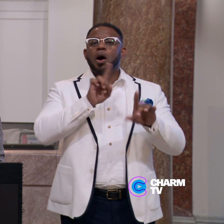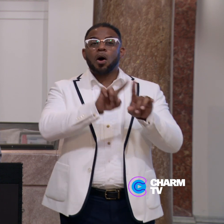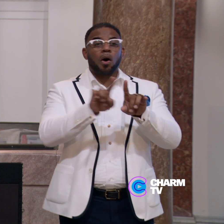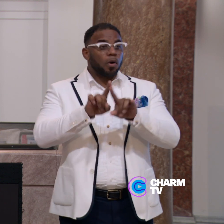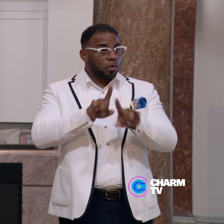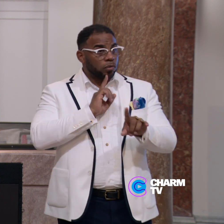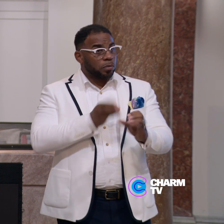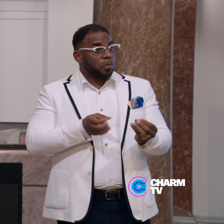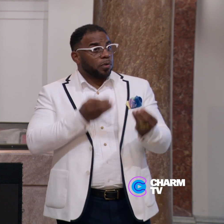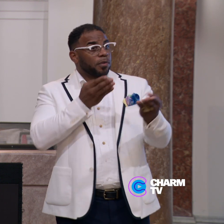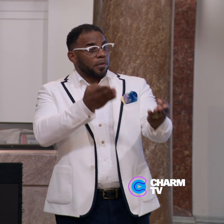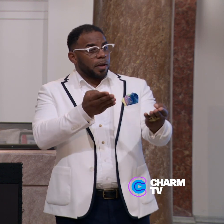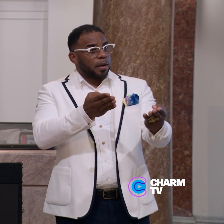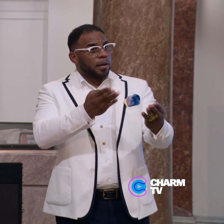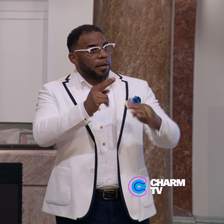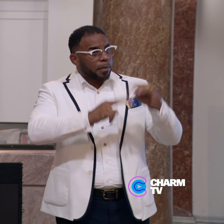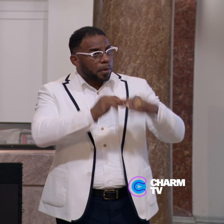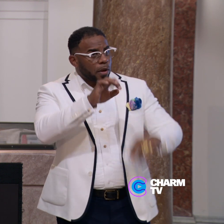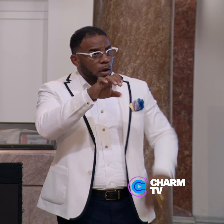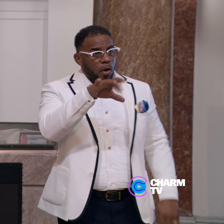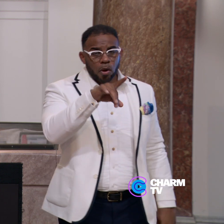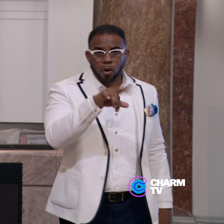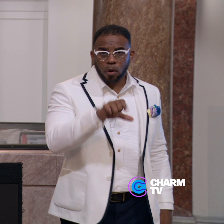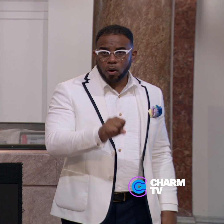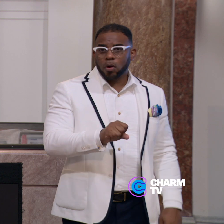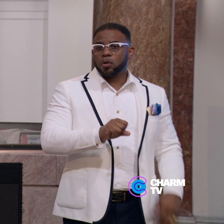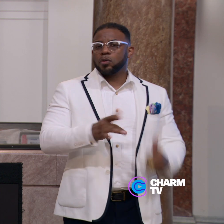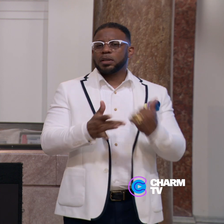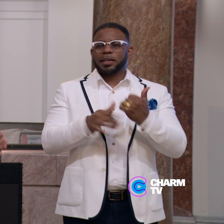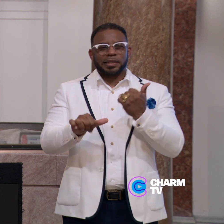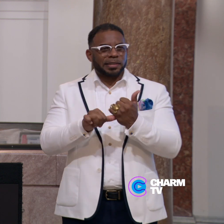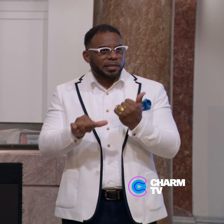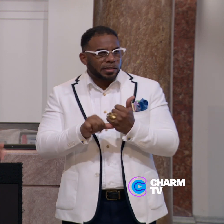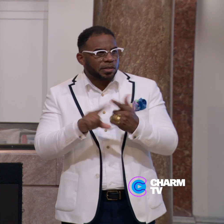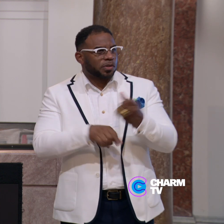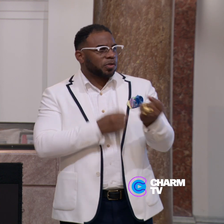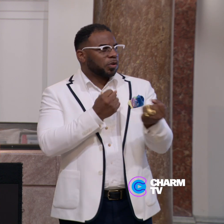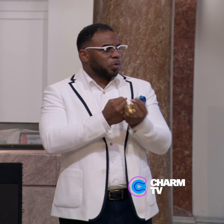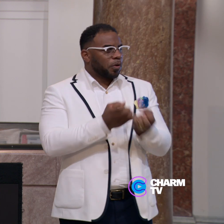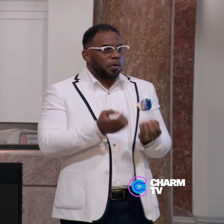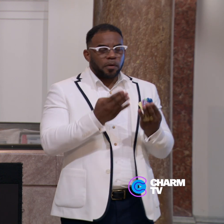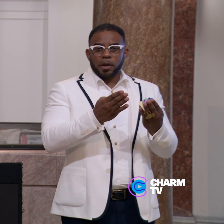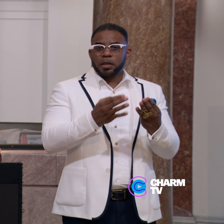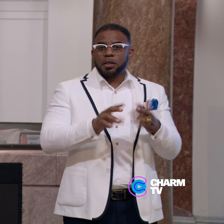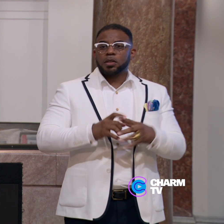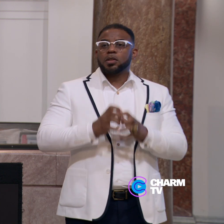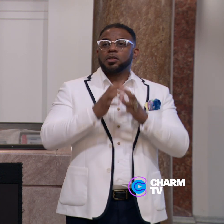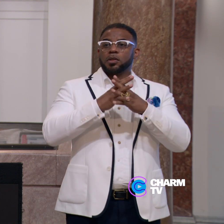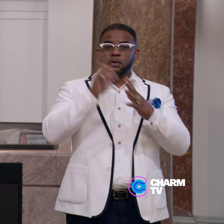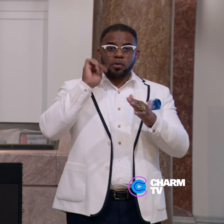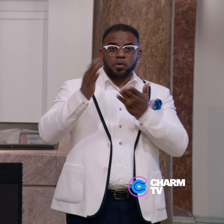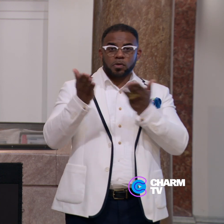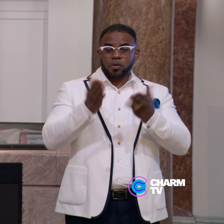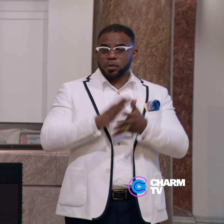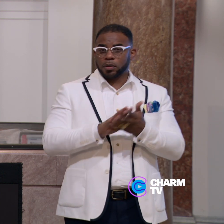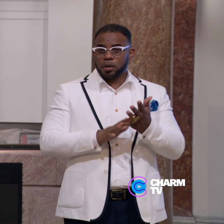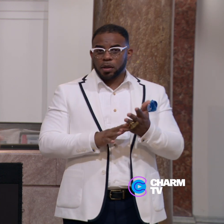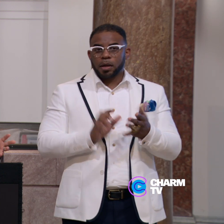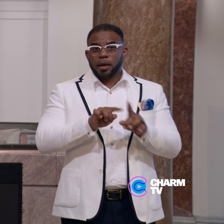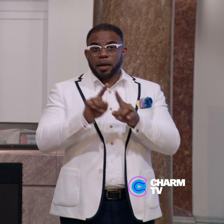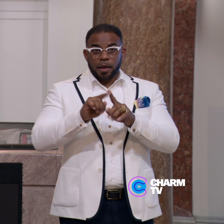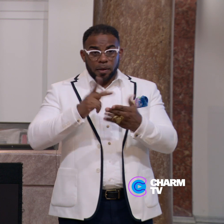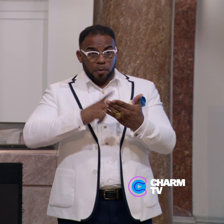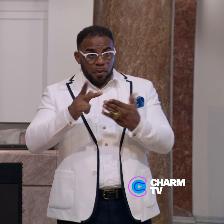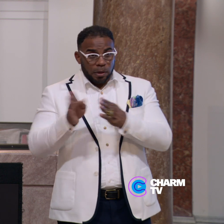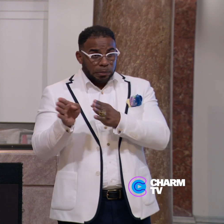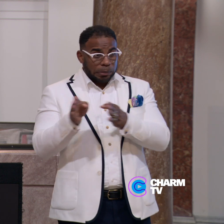also be providing billing codes, technical assistance to support the providers to start billing for these services. So as the